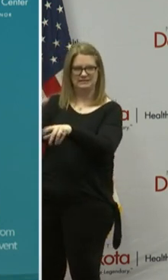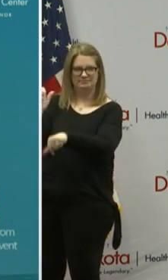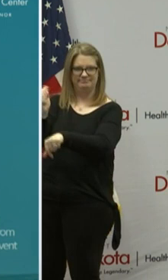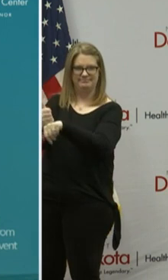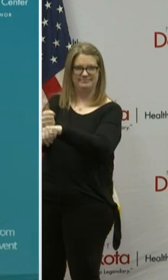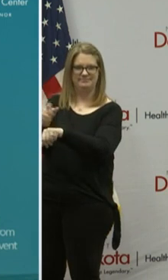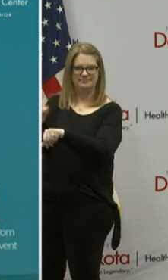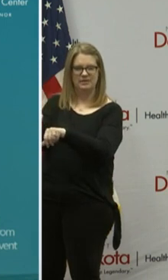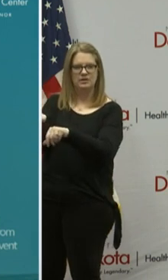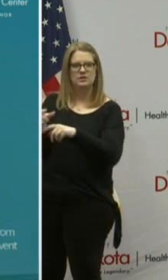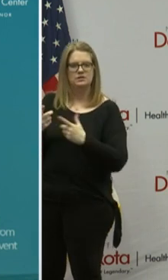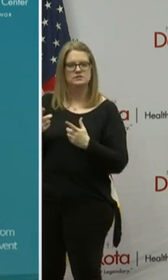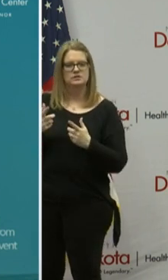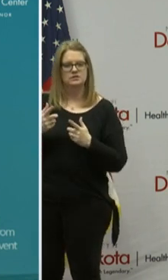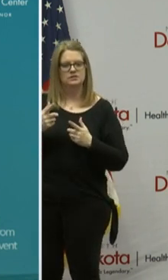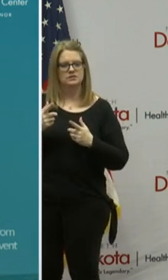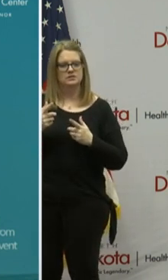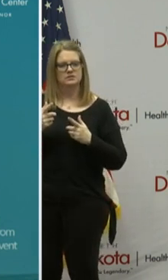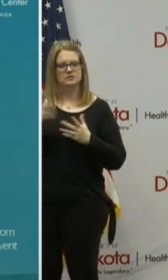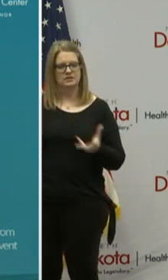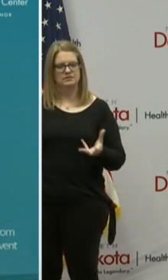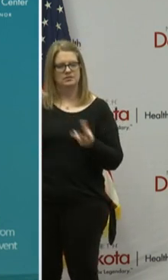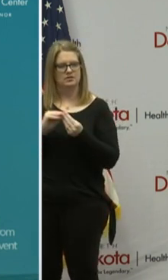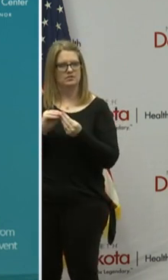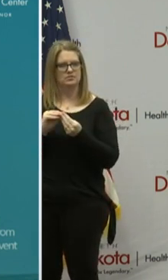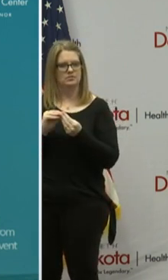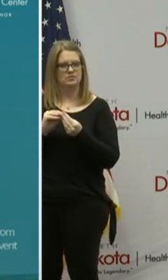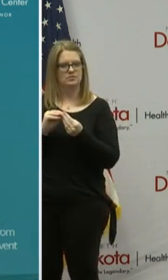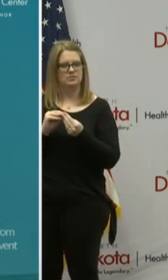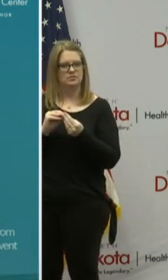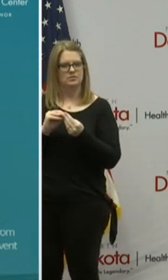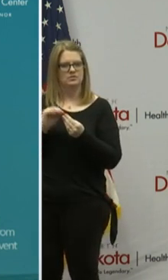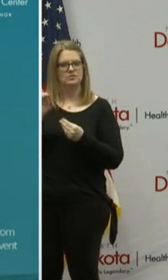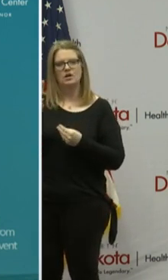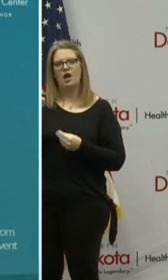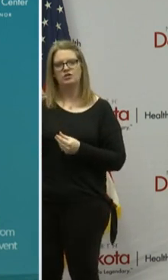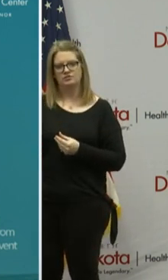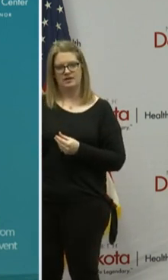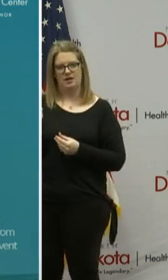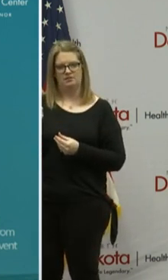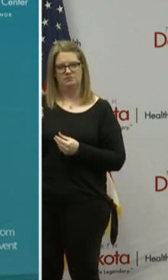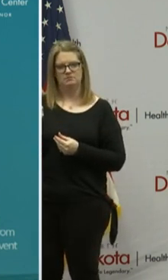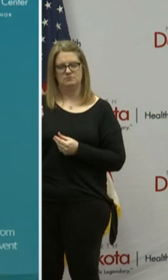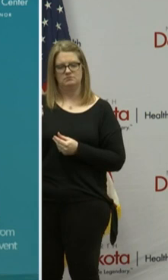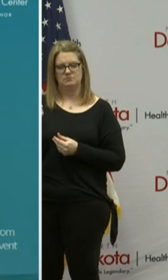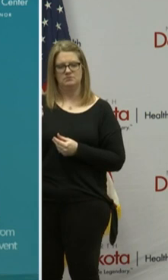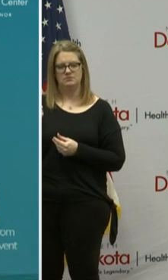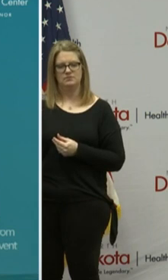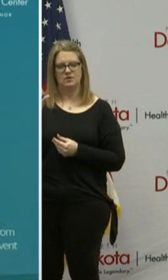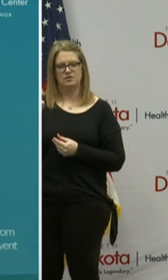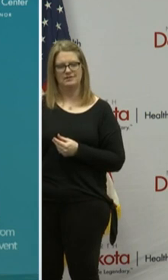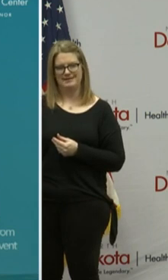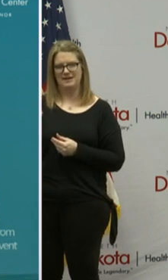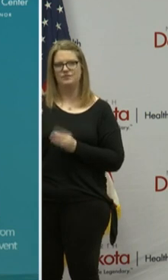and so that's how we get the up to the to the to hundred and ten a number